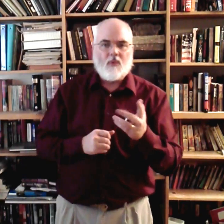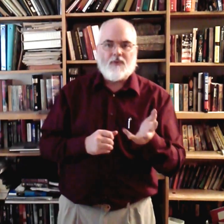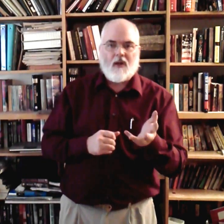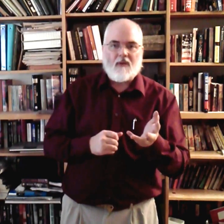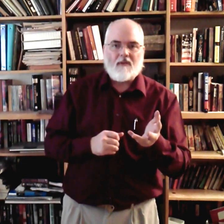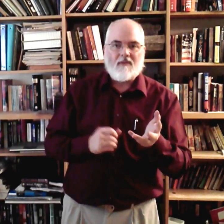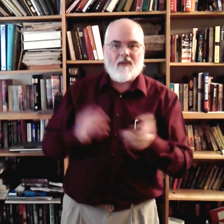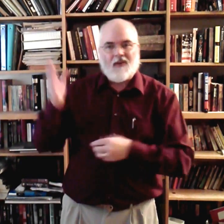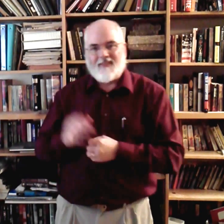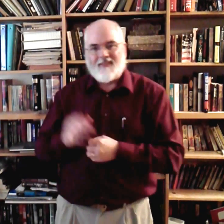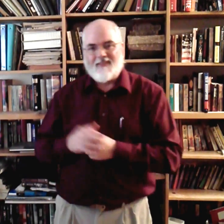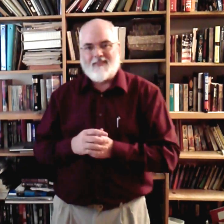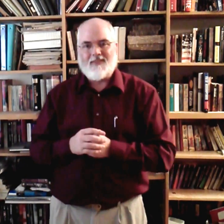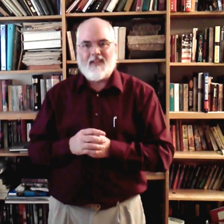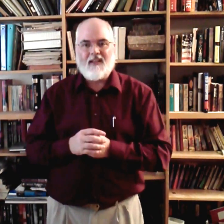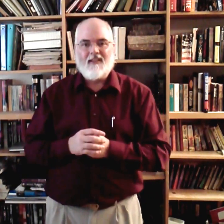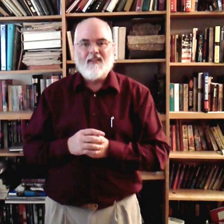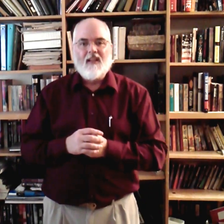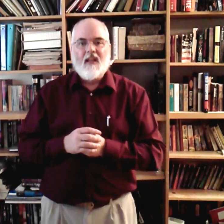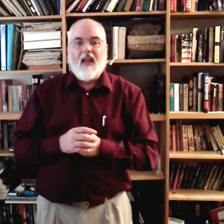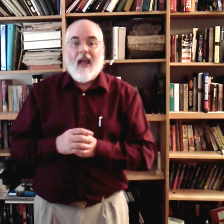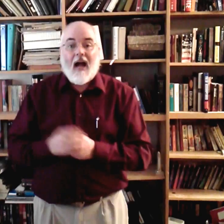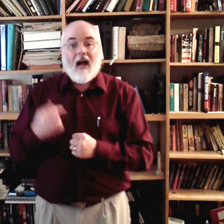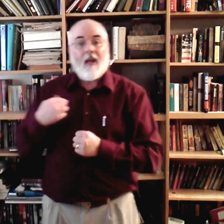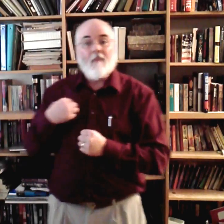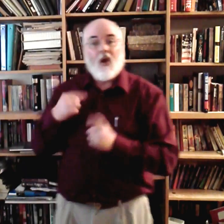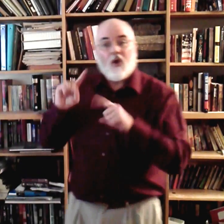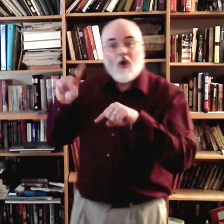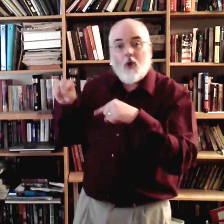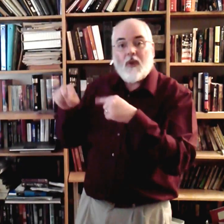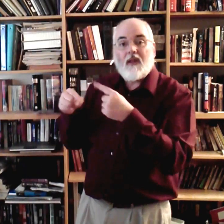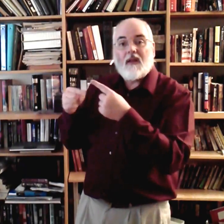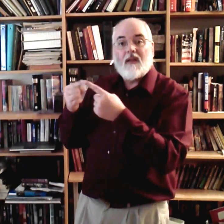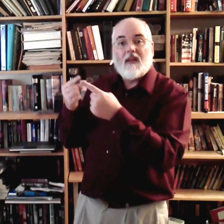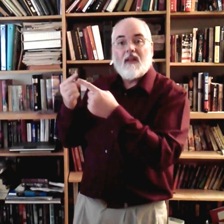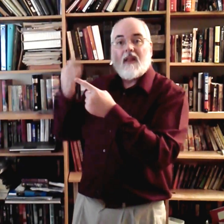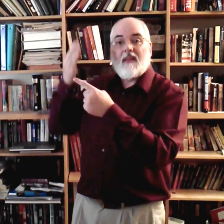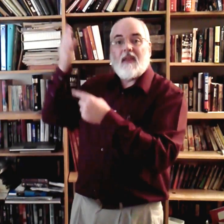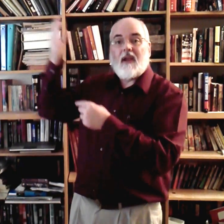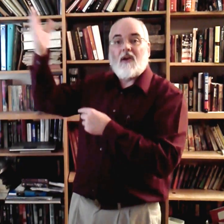Which Father? Father God. Okay? I'm going there